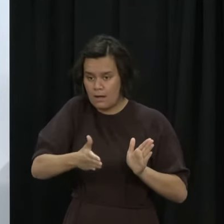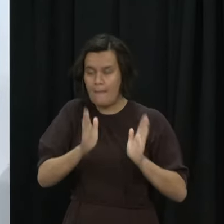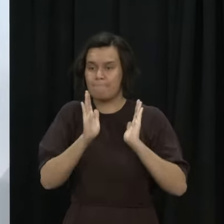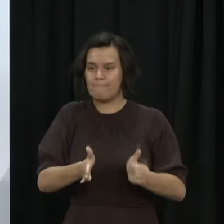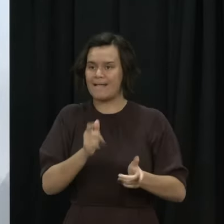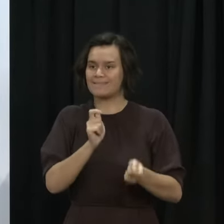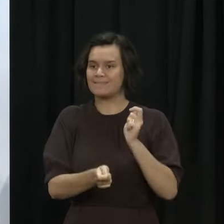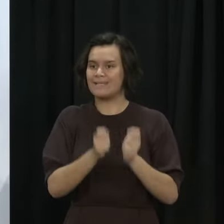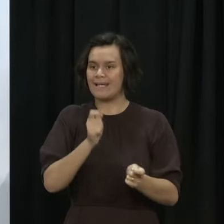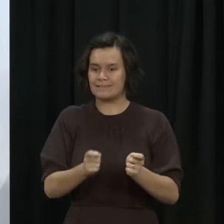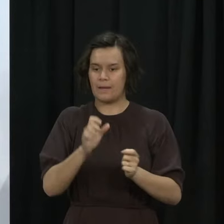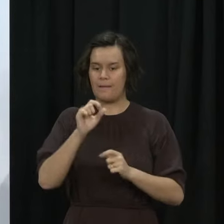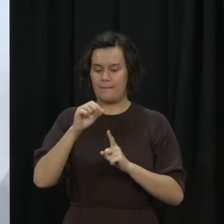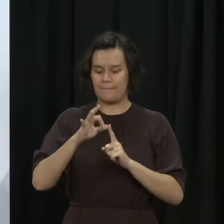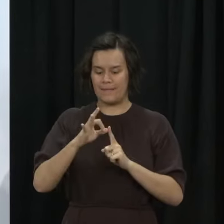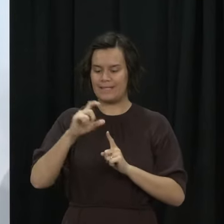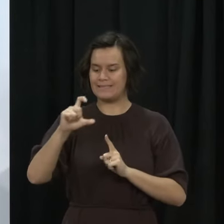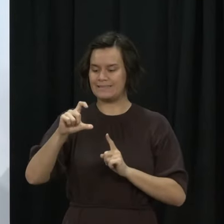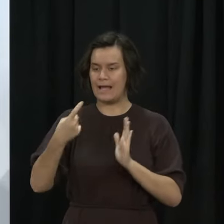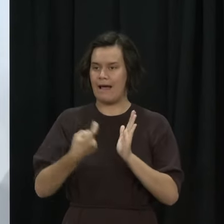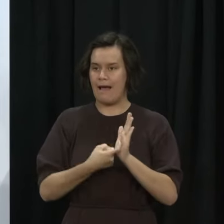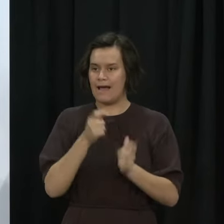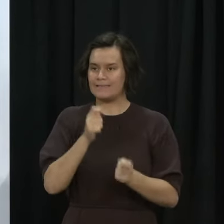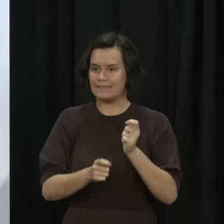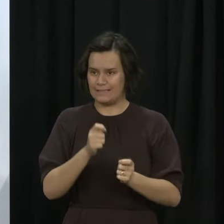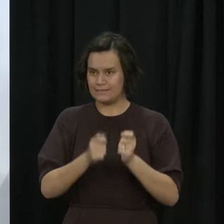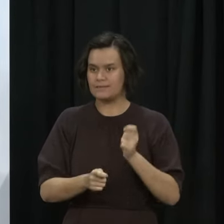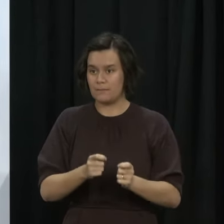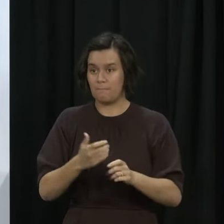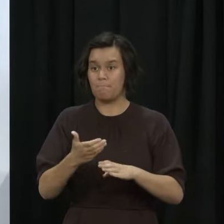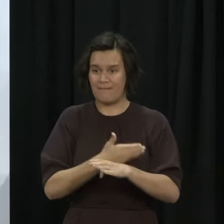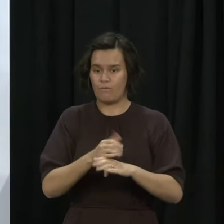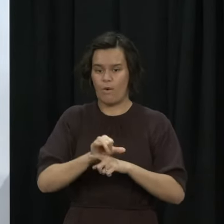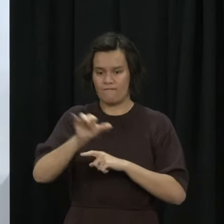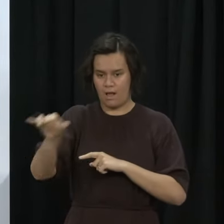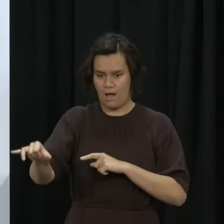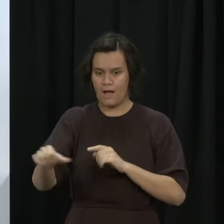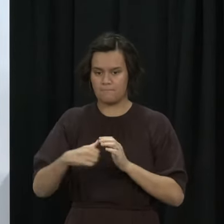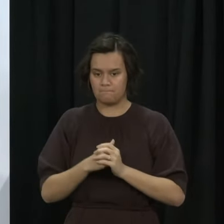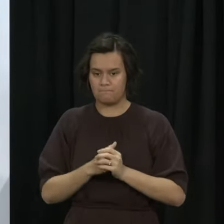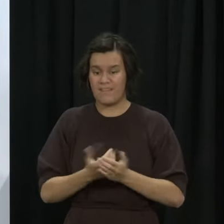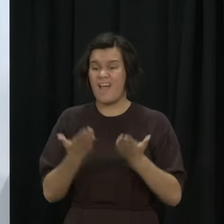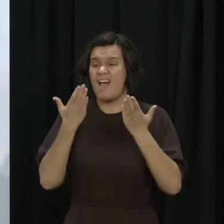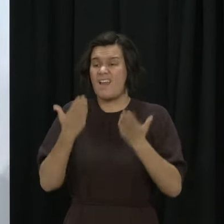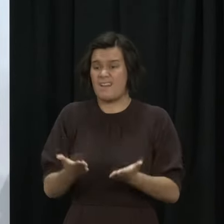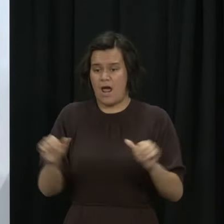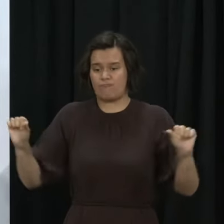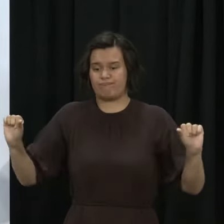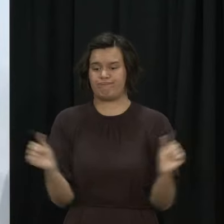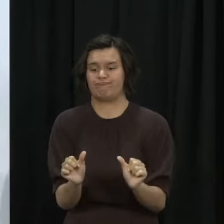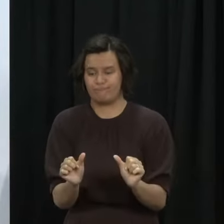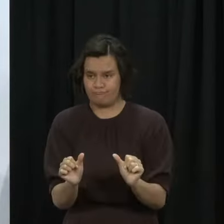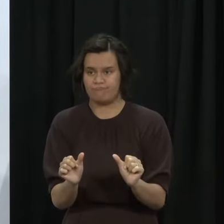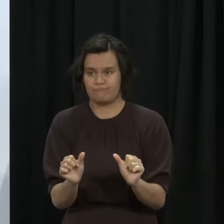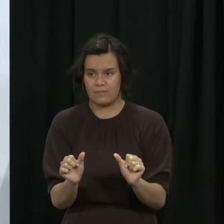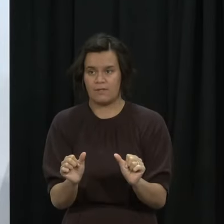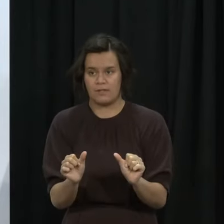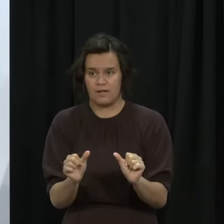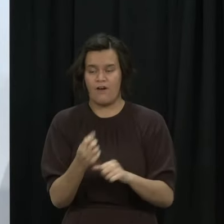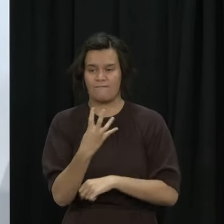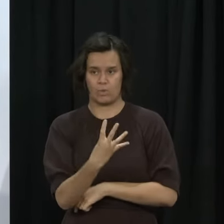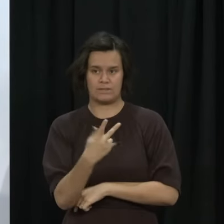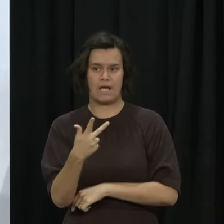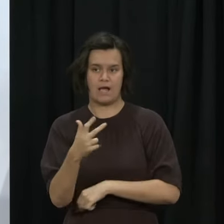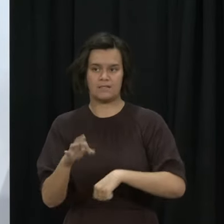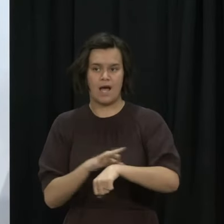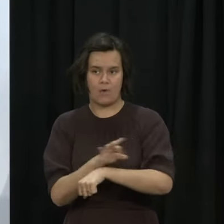When we introduced that requirement, testing was not as widely available as it is now and people should be able to get their tests within 48